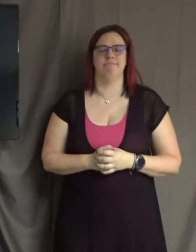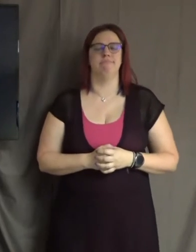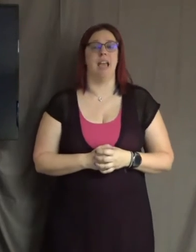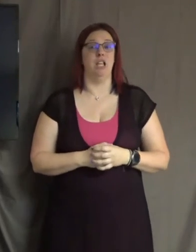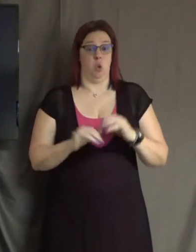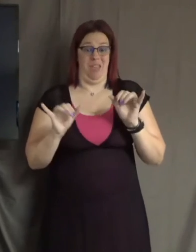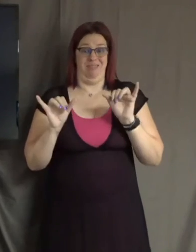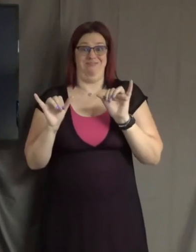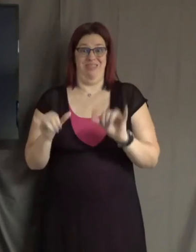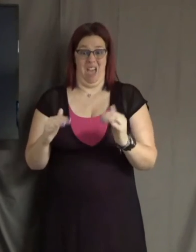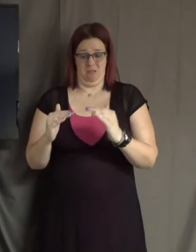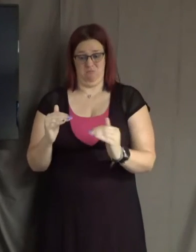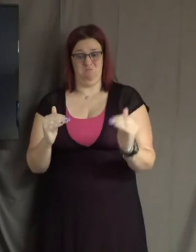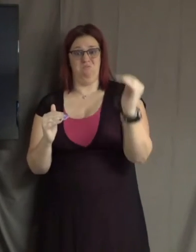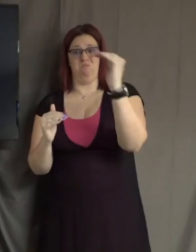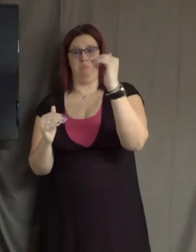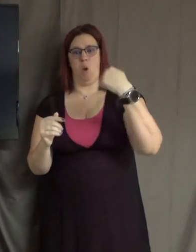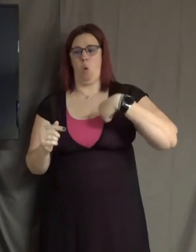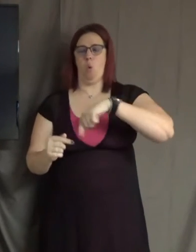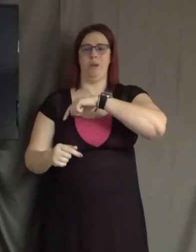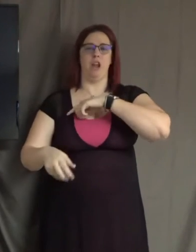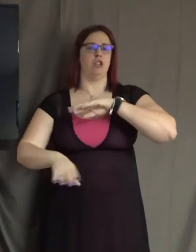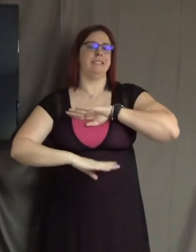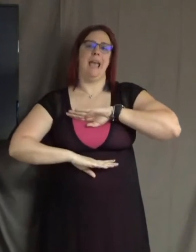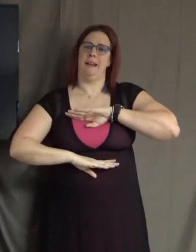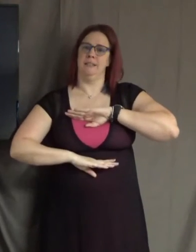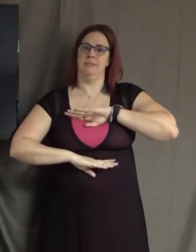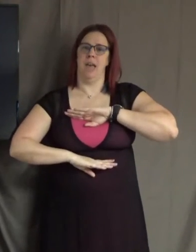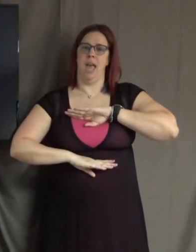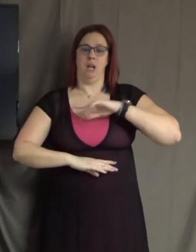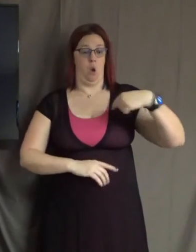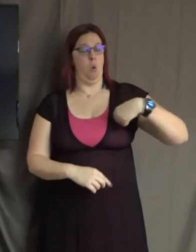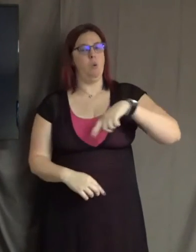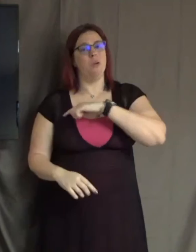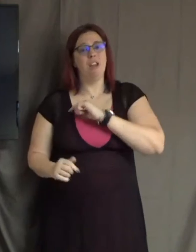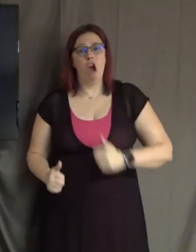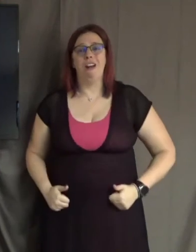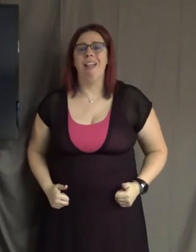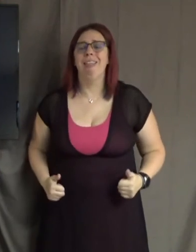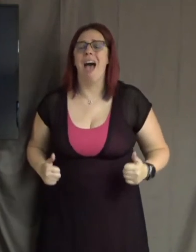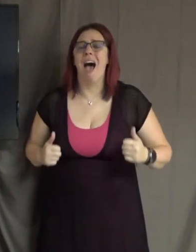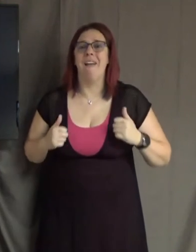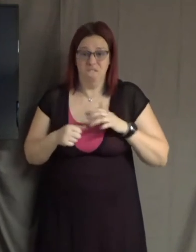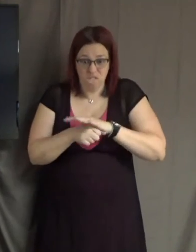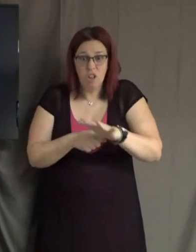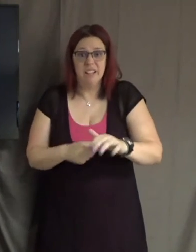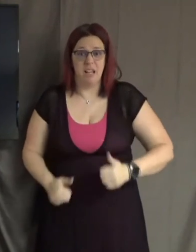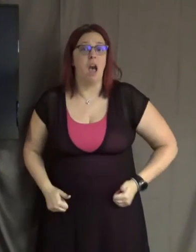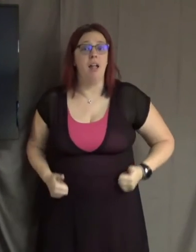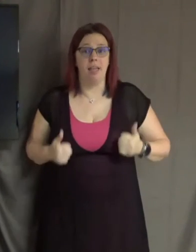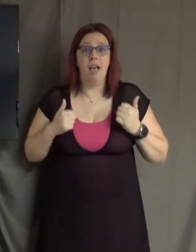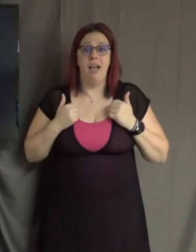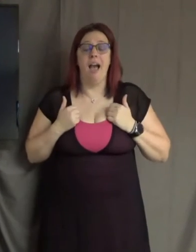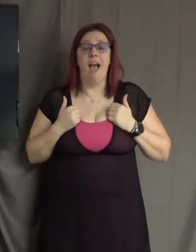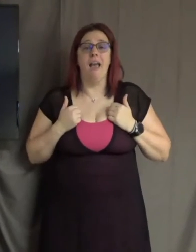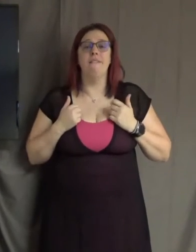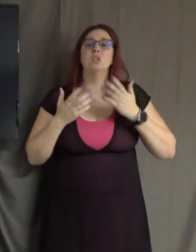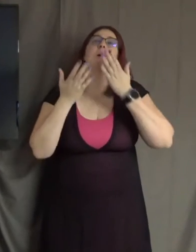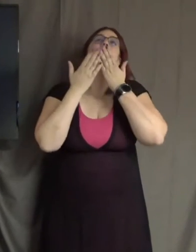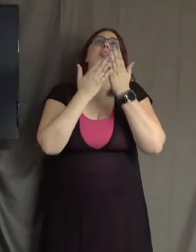joyful, satisfied. Oh, we are alive, fully alive. I give thanks for this truth for myself and each